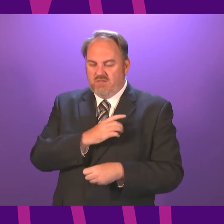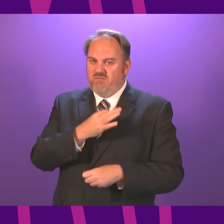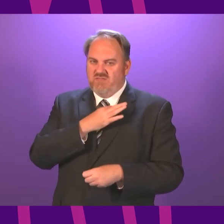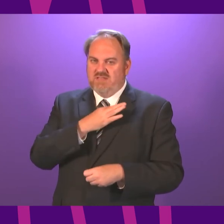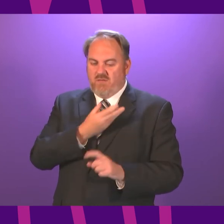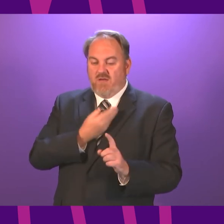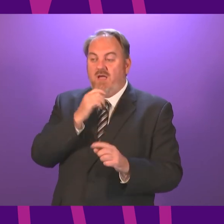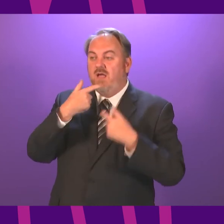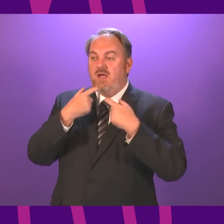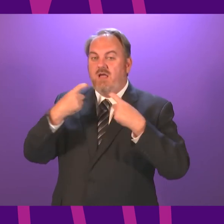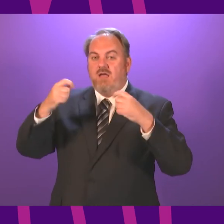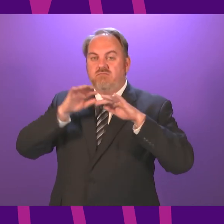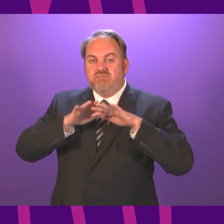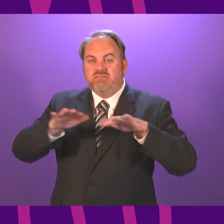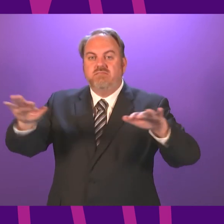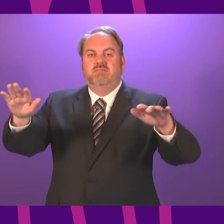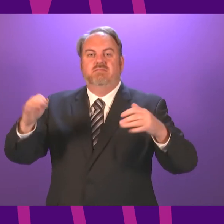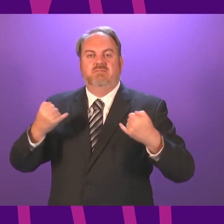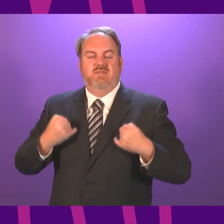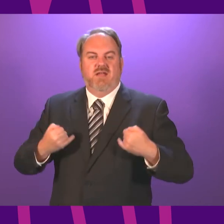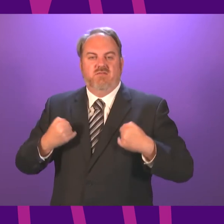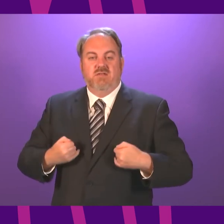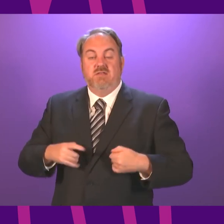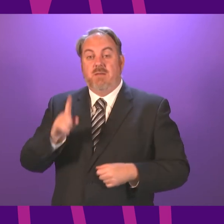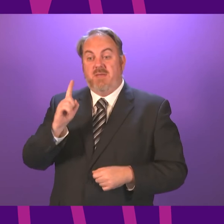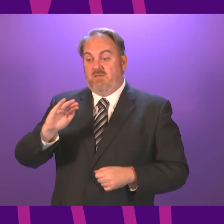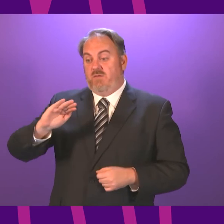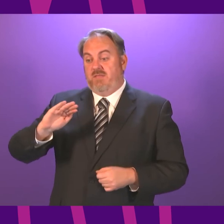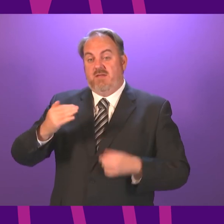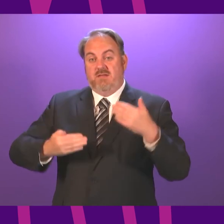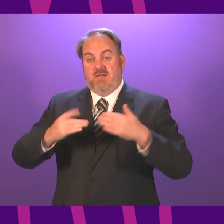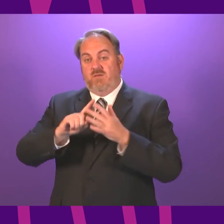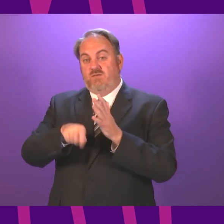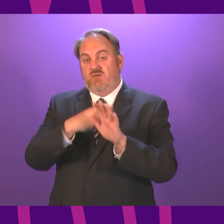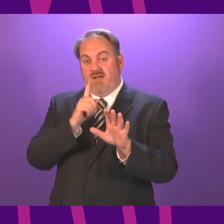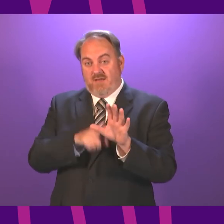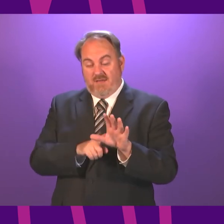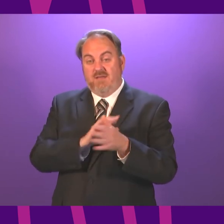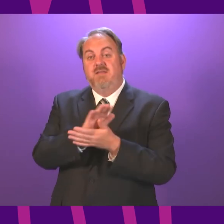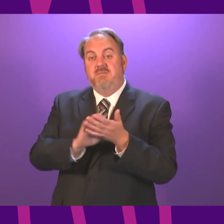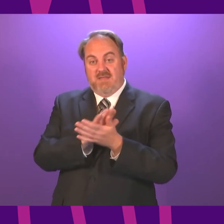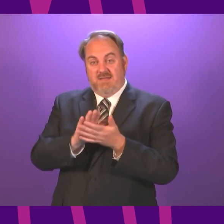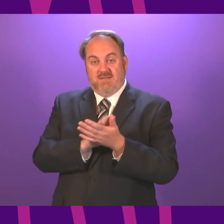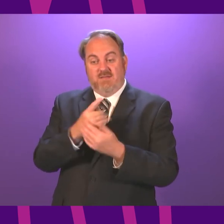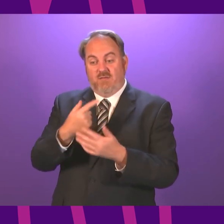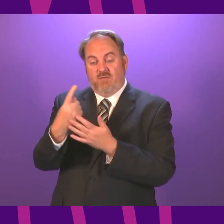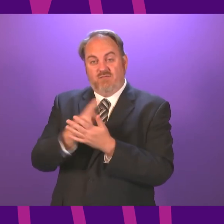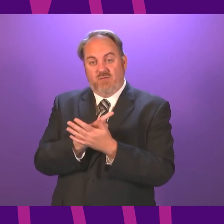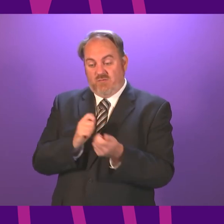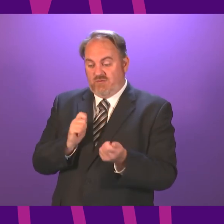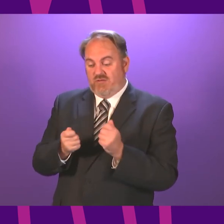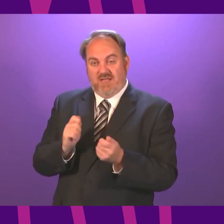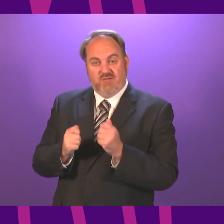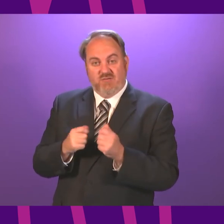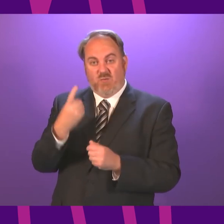transmission. From the 19th of July, assuming that the data supports this, we will be in a position to reduce physical distancing in all indoor